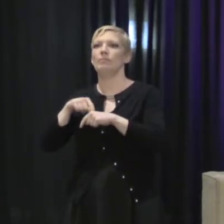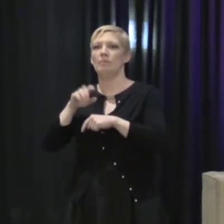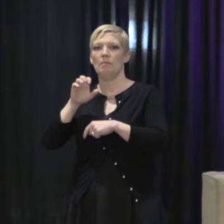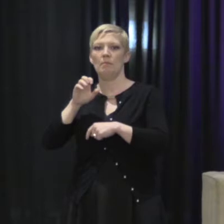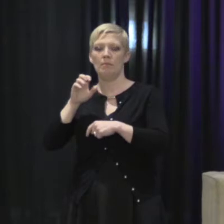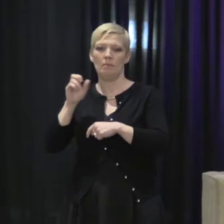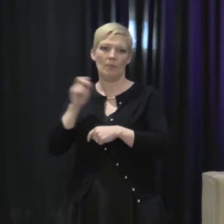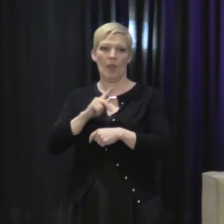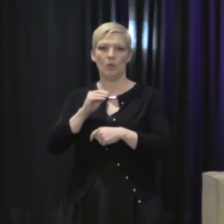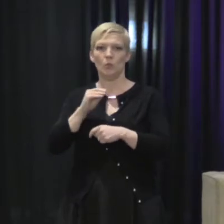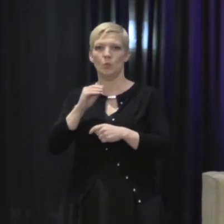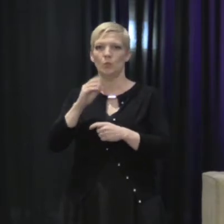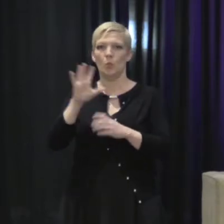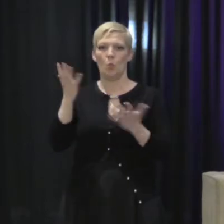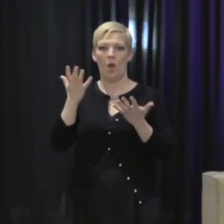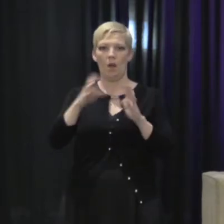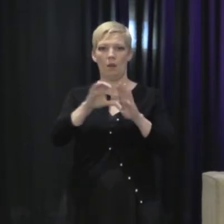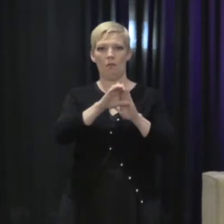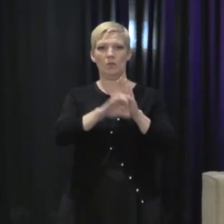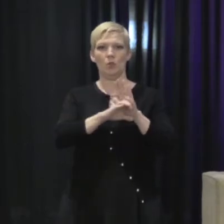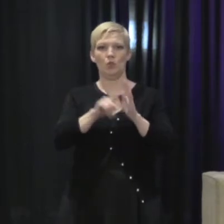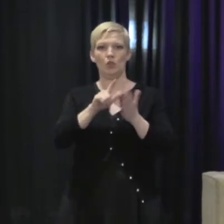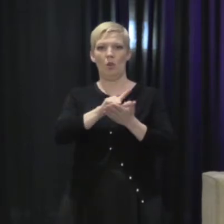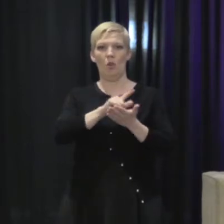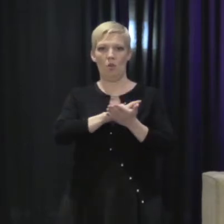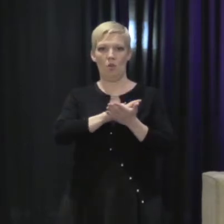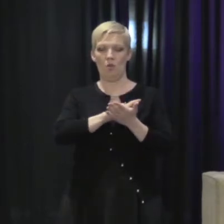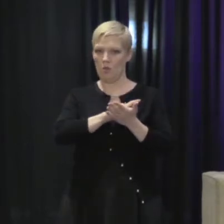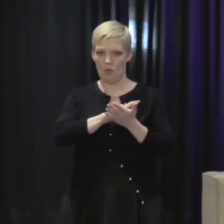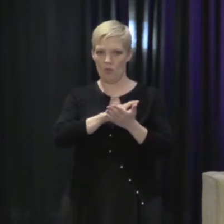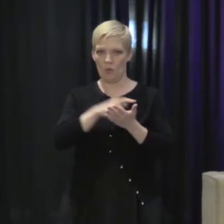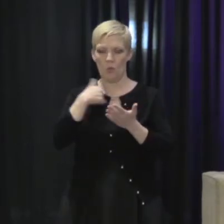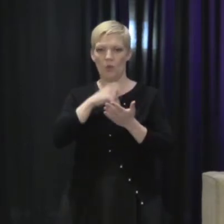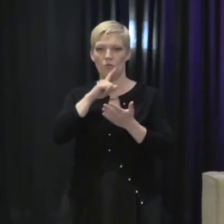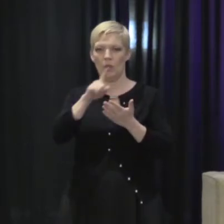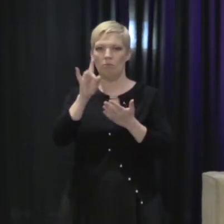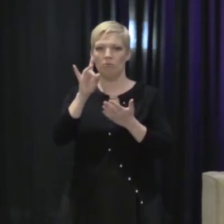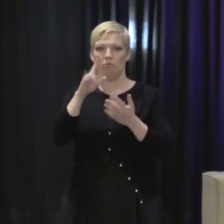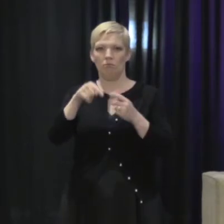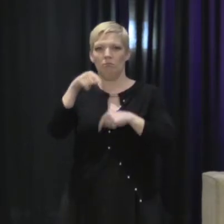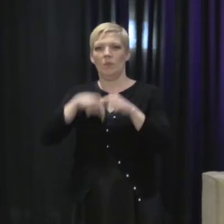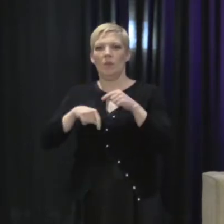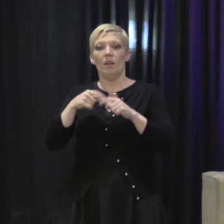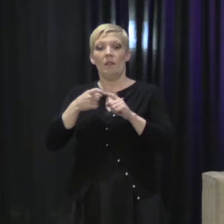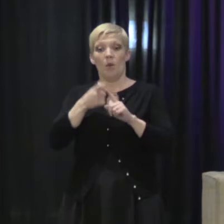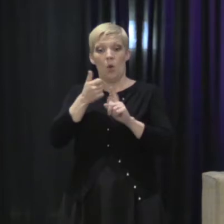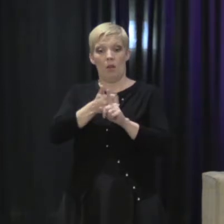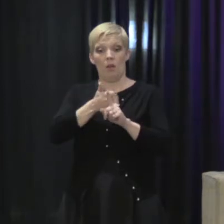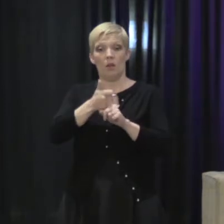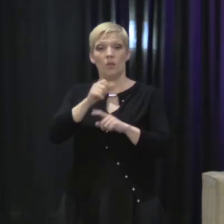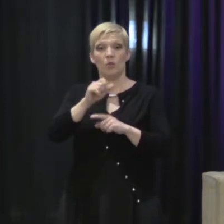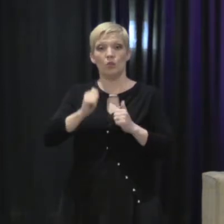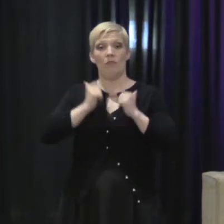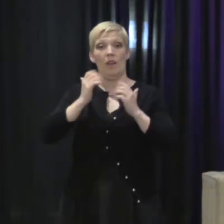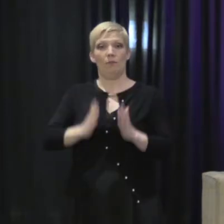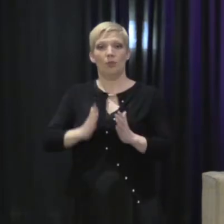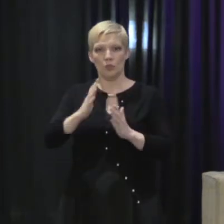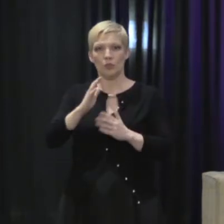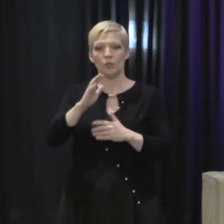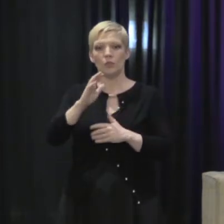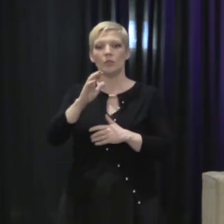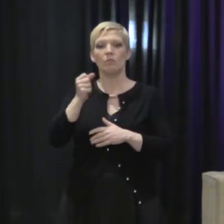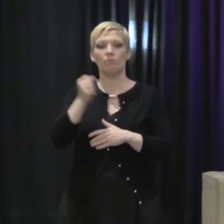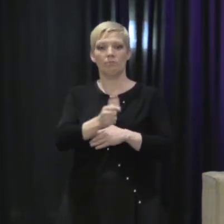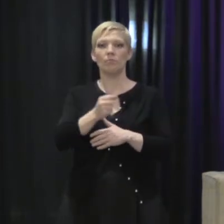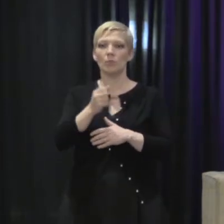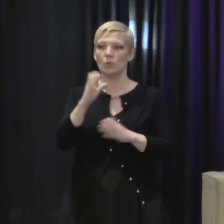Constitution, our federal constitutional law is at. So we've made a major step backward for immigrant survivors who have sought asylum in